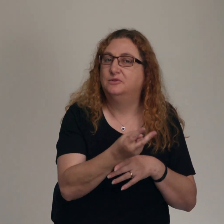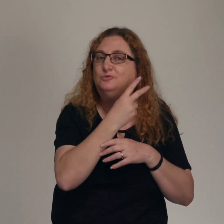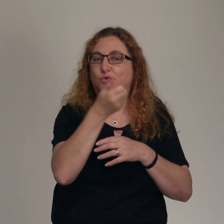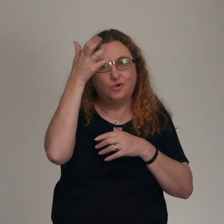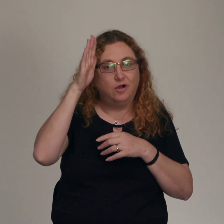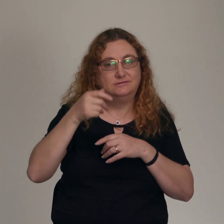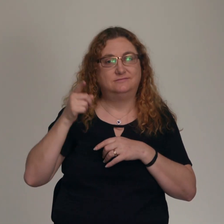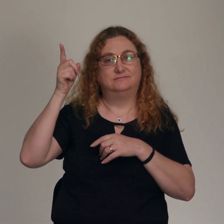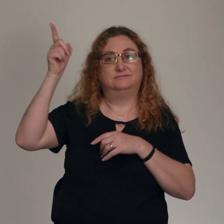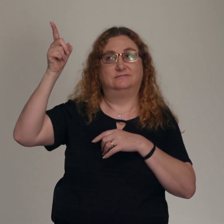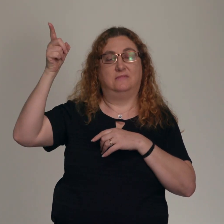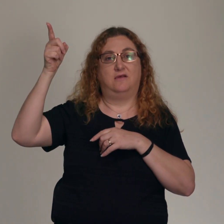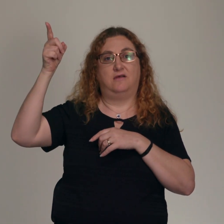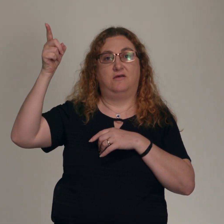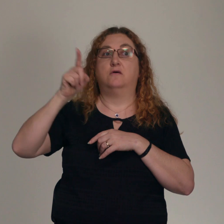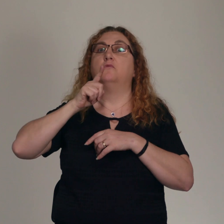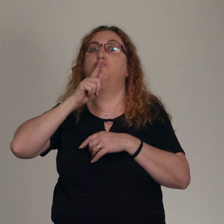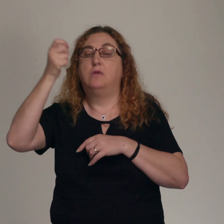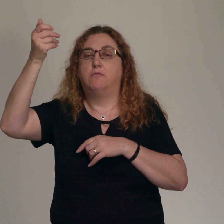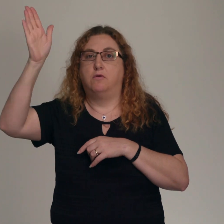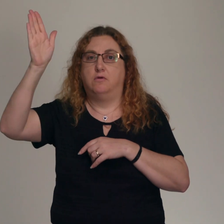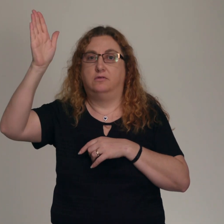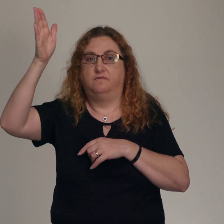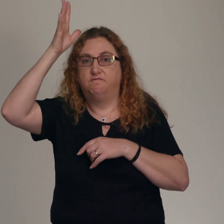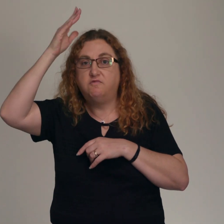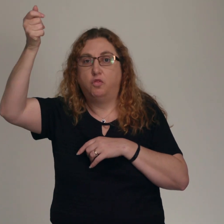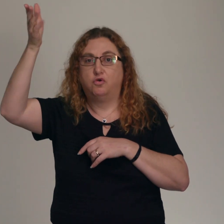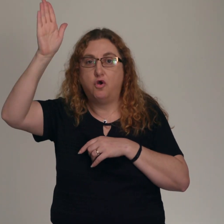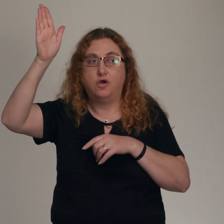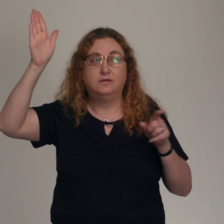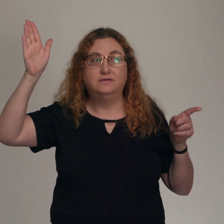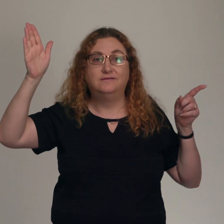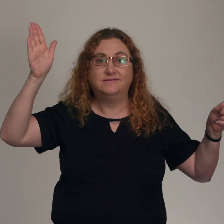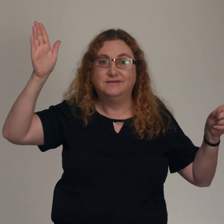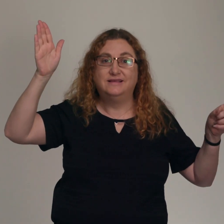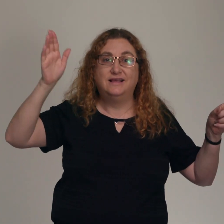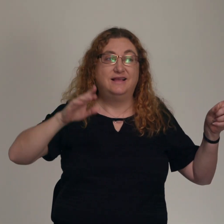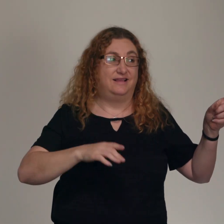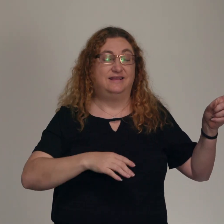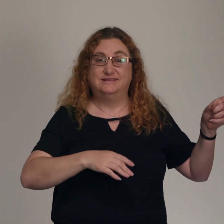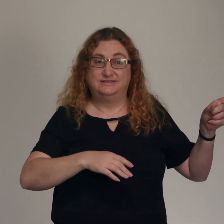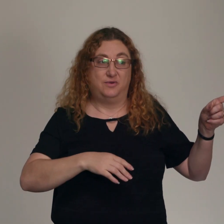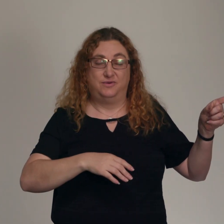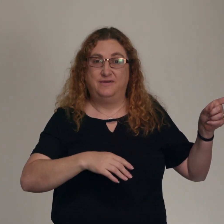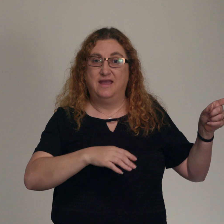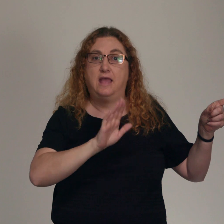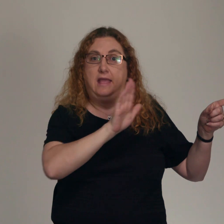of Baal pleading with their God to act and move, and Elijah by himself pleading with his God to act and move. And so